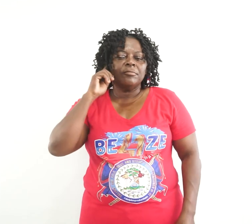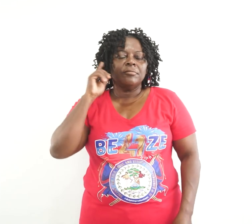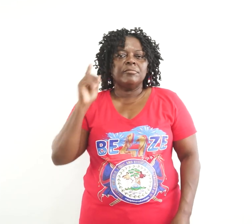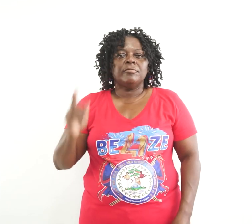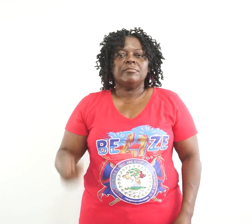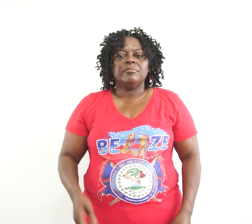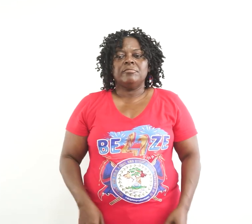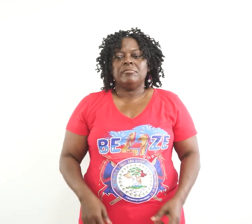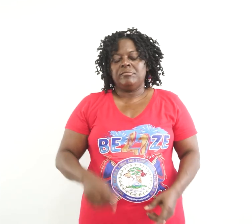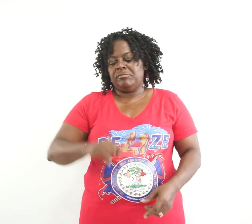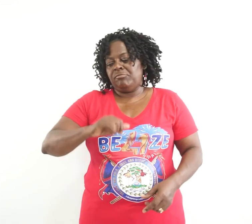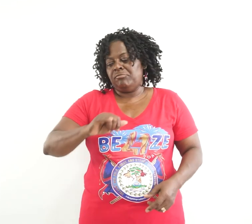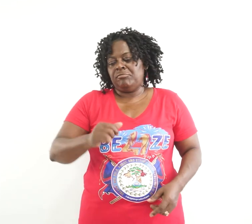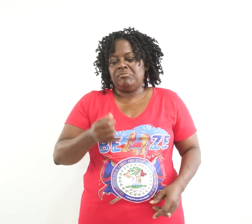Just spell it.